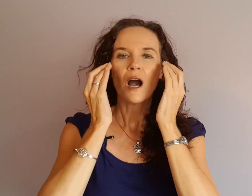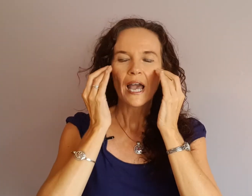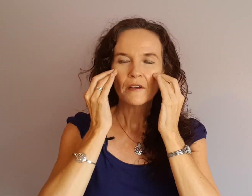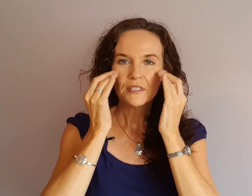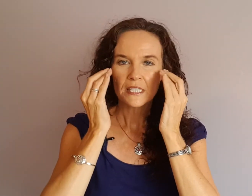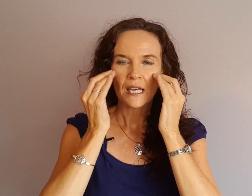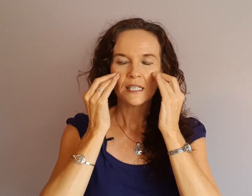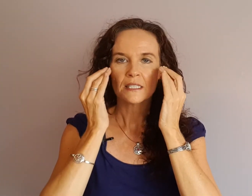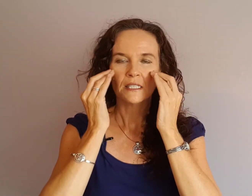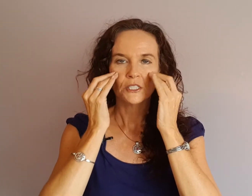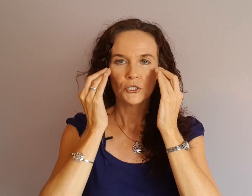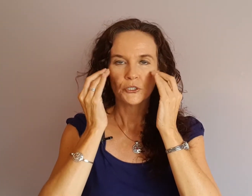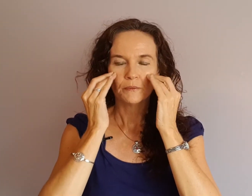I have this task I need to do.